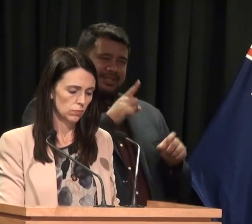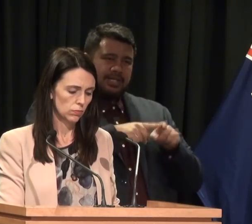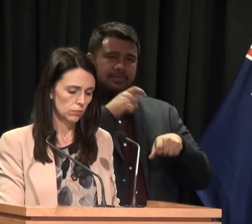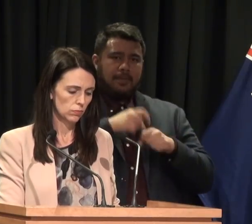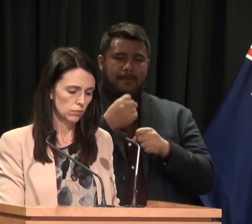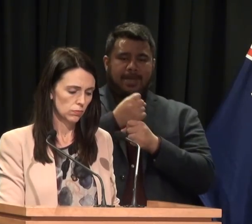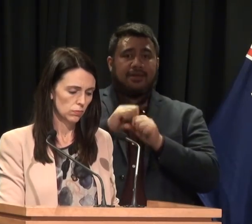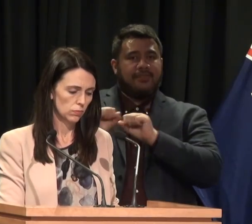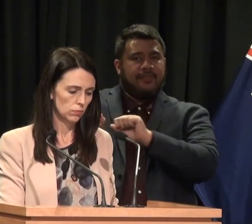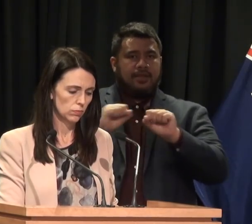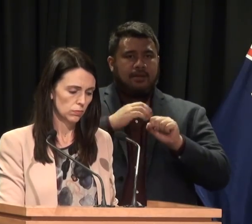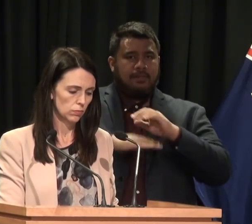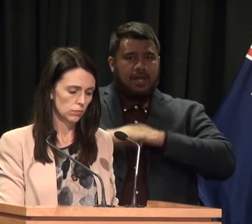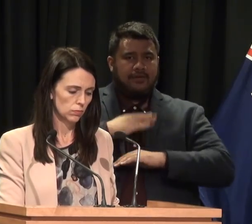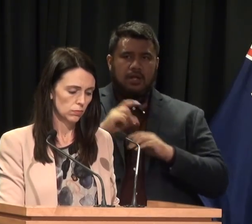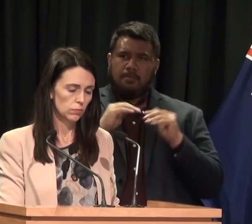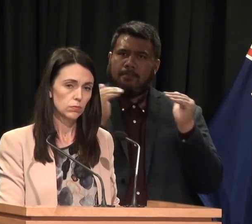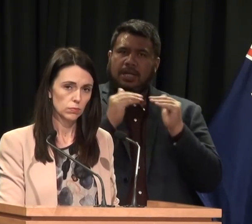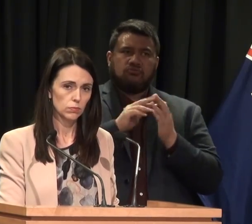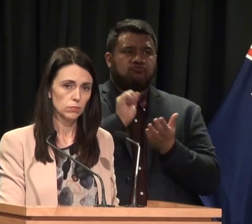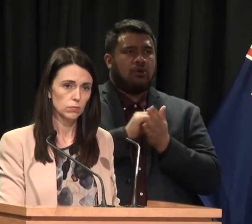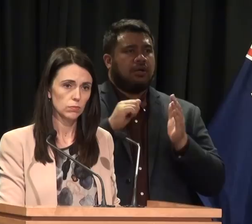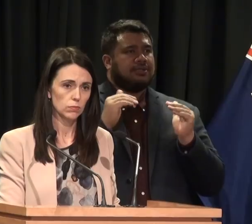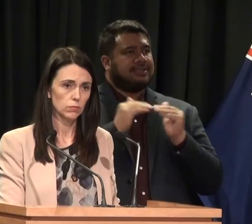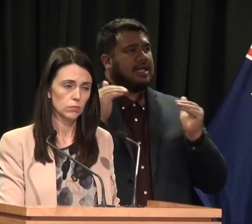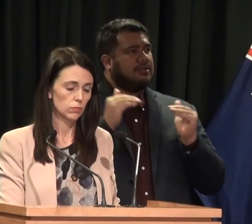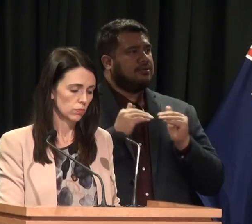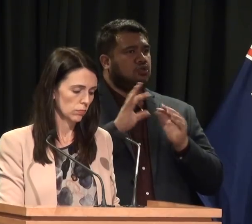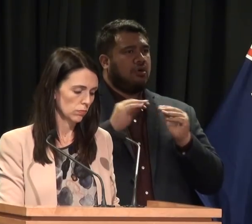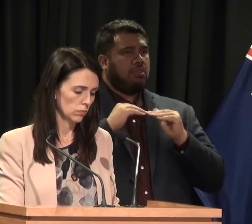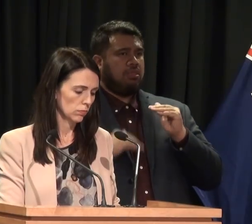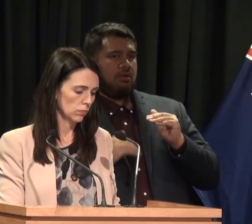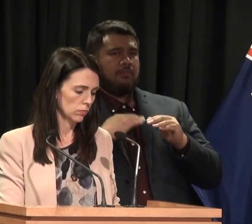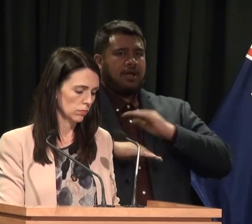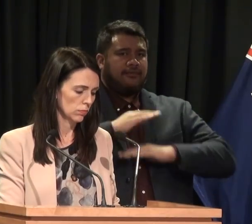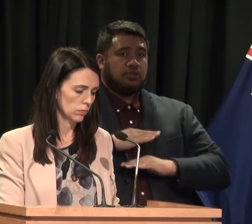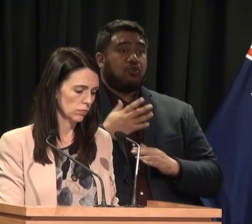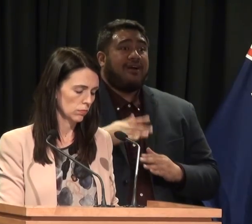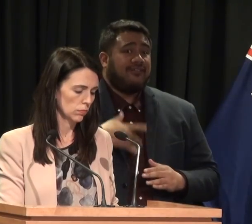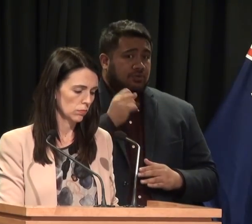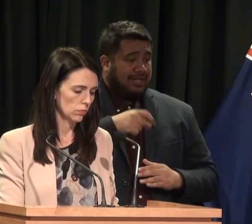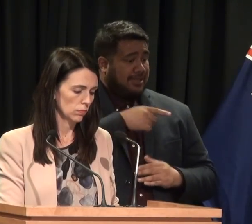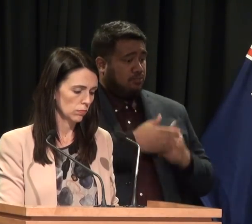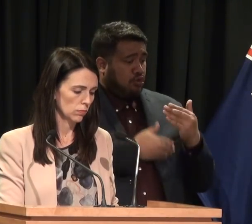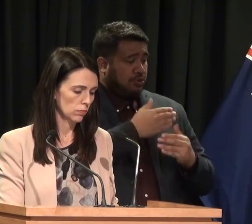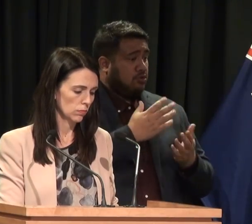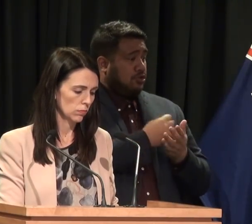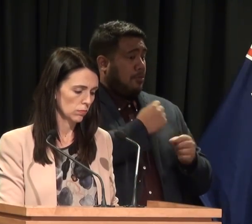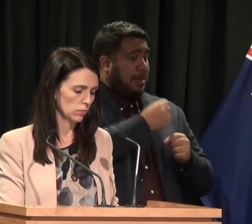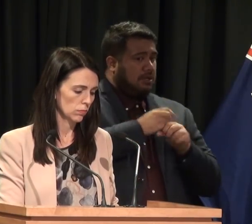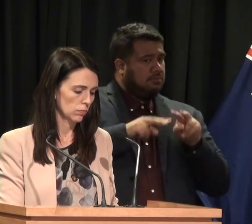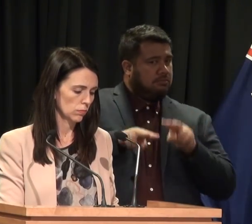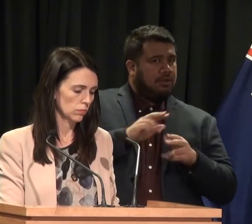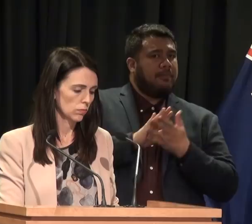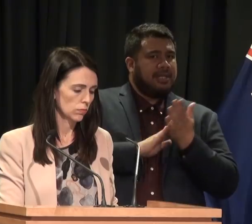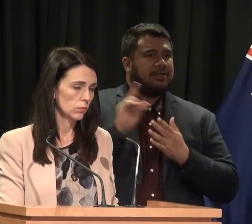of banks meets the standards that New Zealanders would have. So I fully expect, as part of that process, that the Minister of Finance